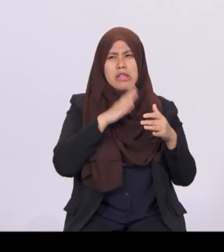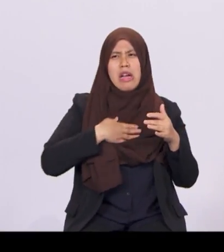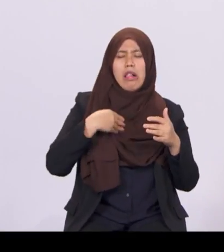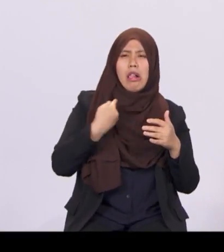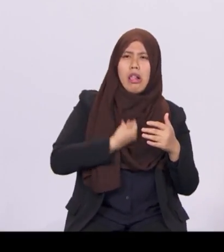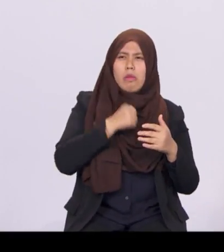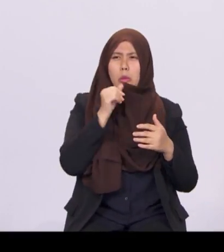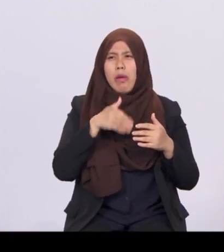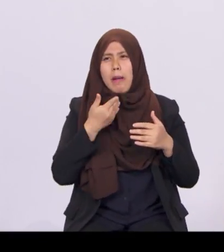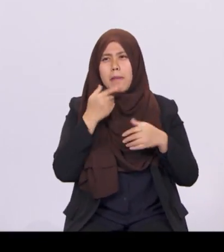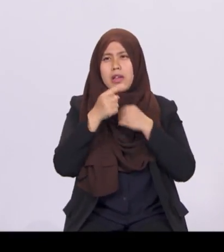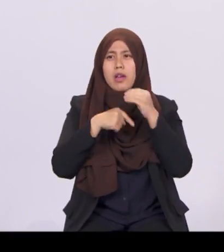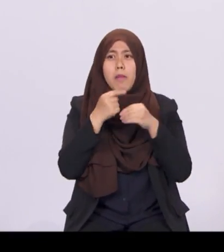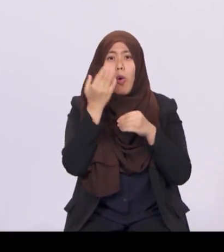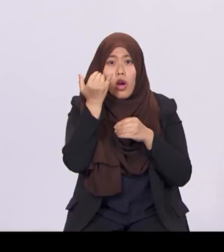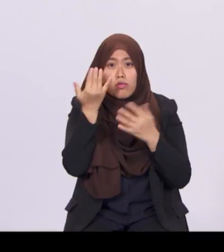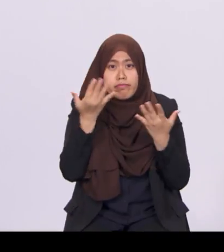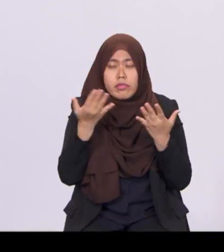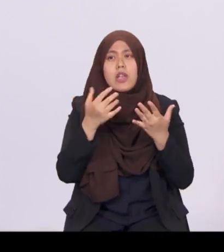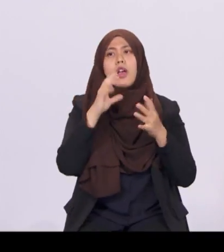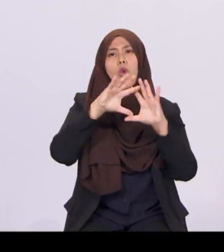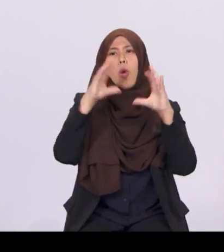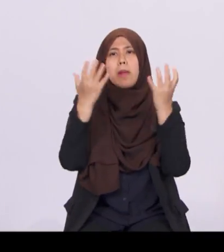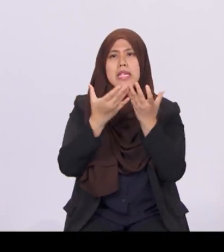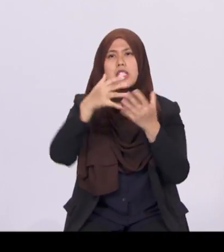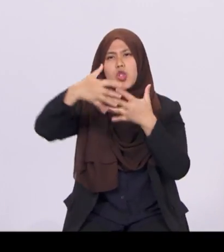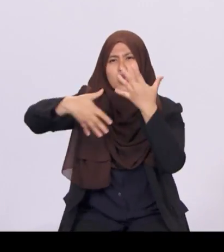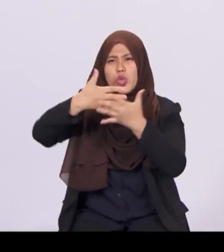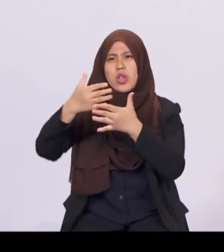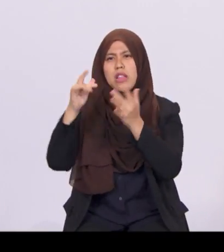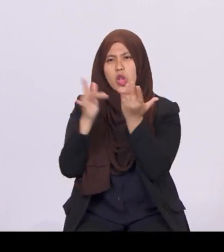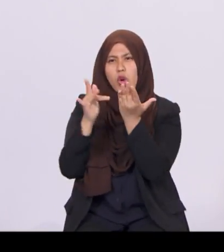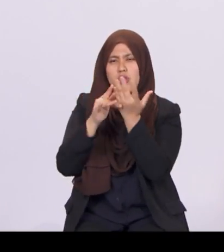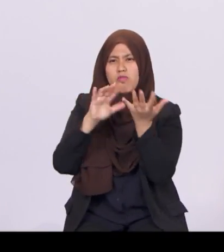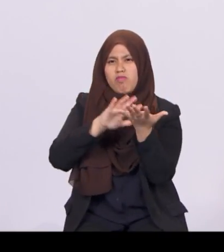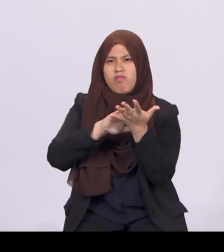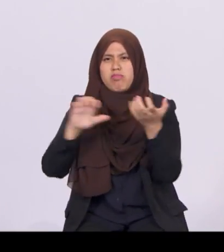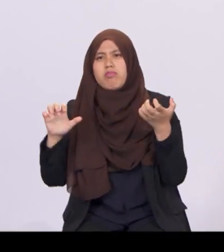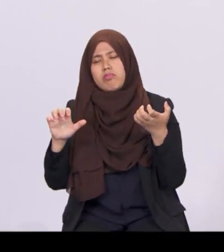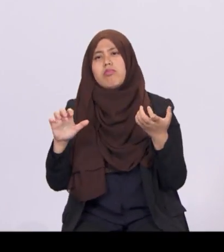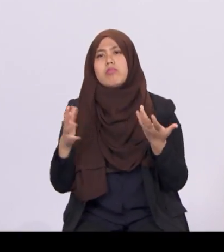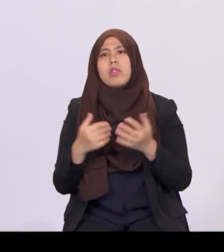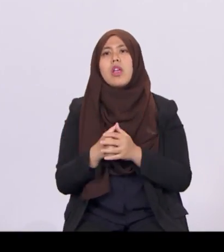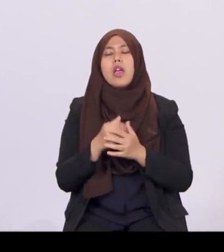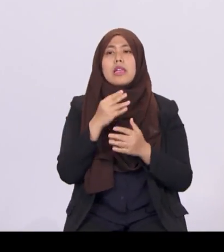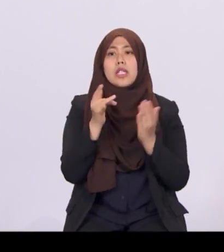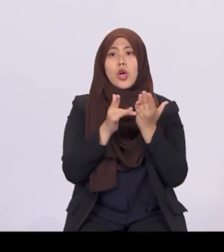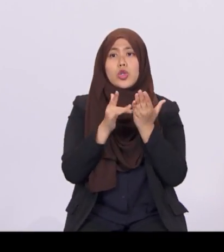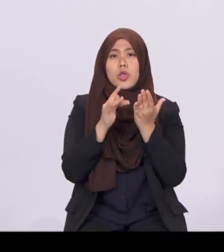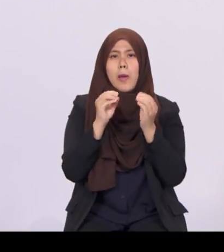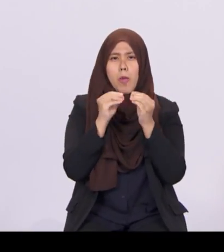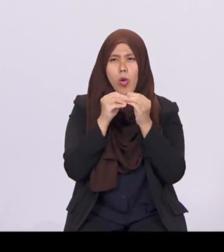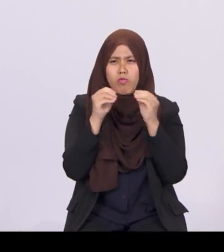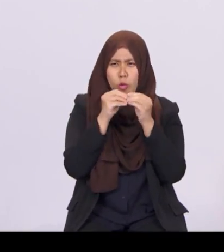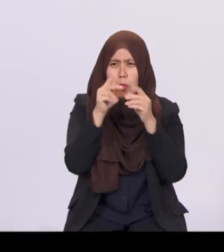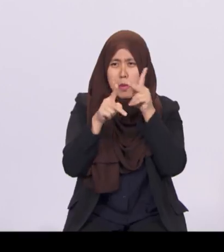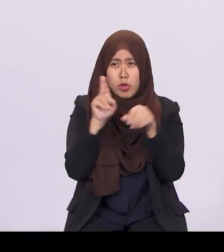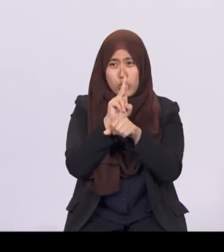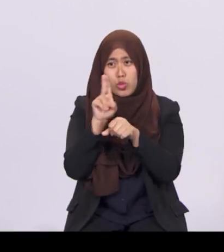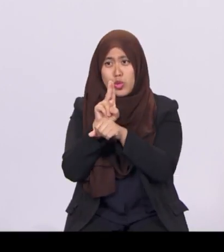technological disruptions. And as technology becomes more pervasive, the risk of cyber attacks and online radicalisation